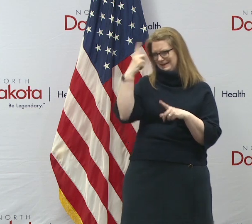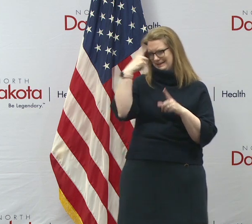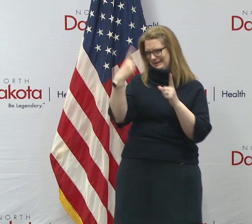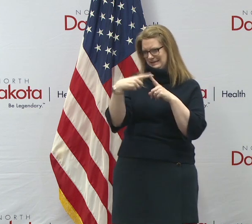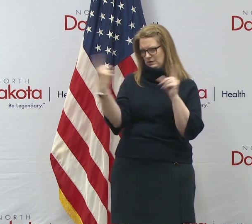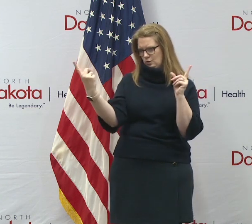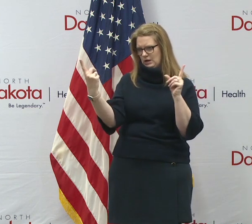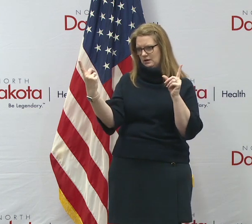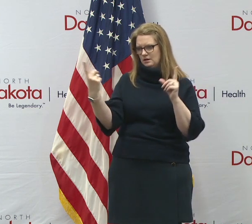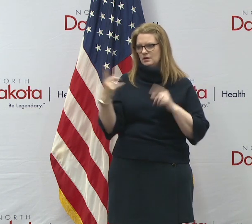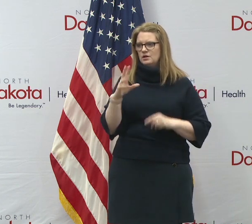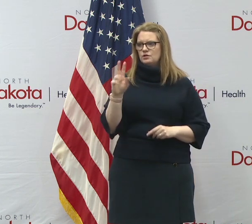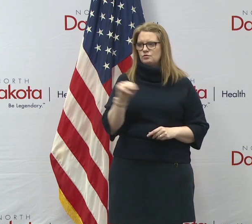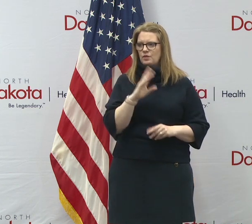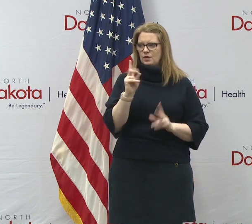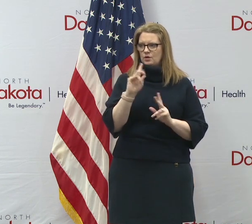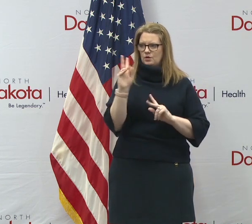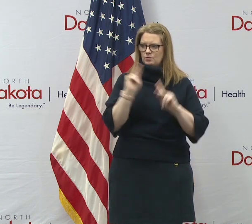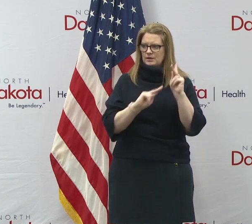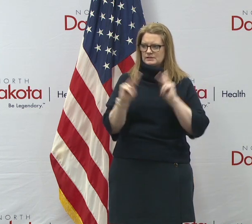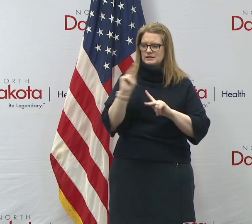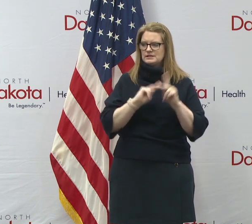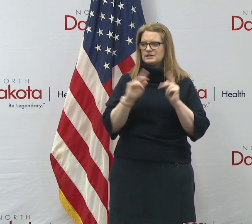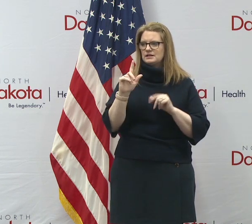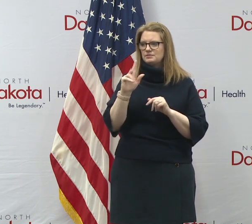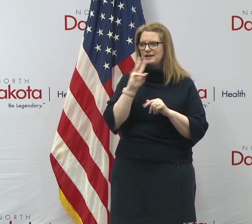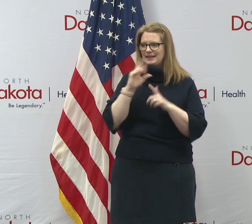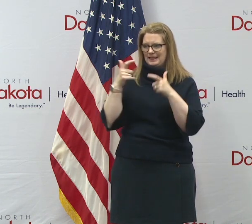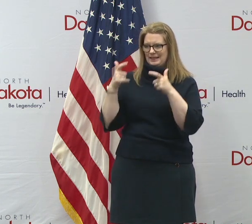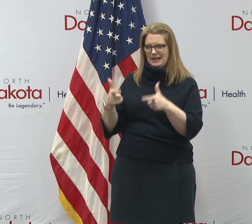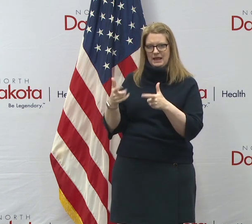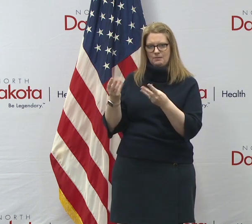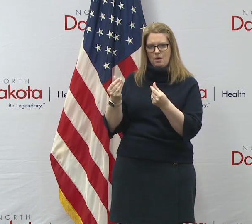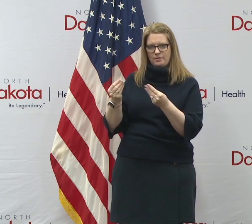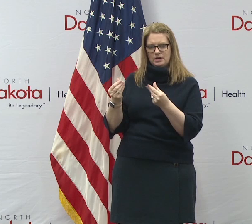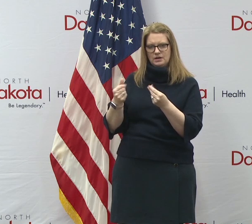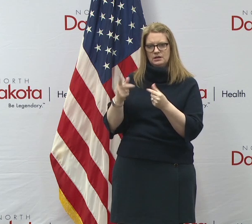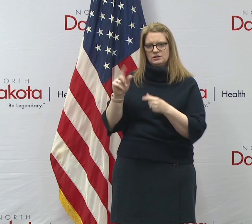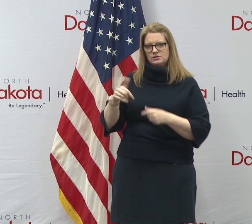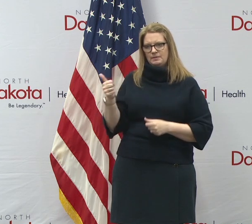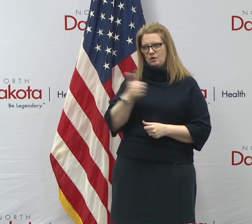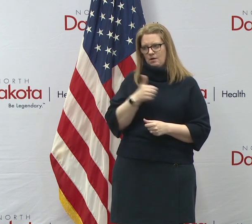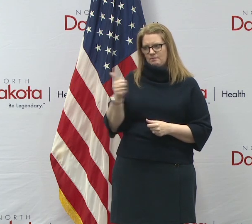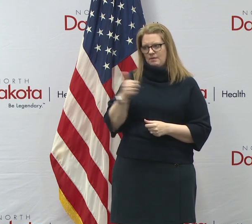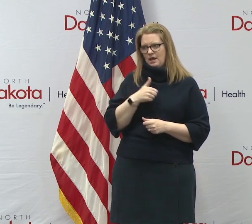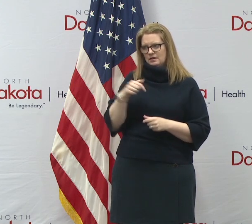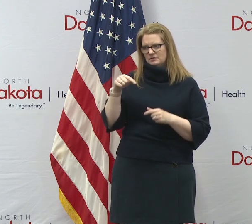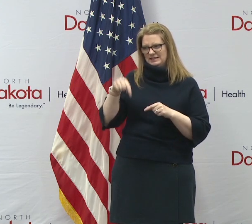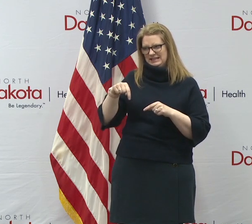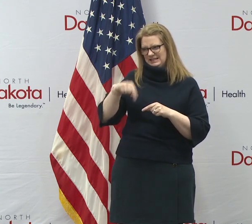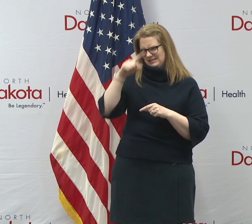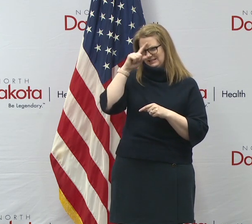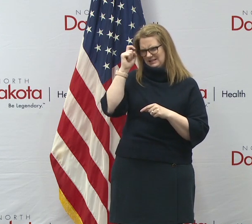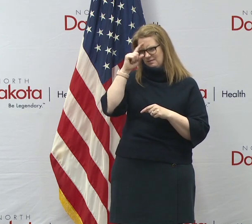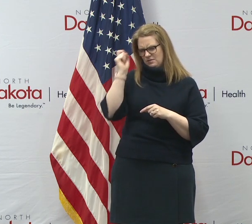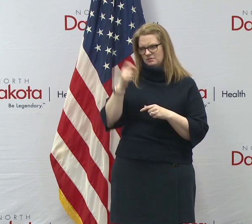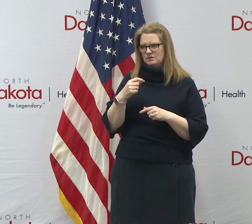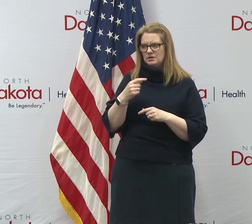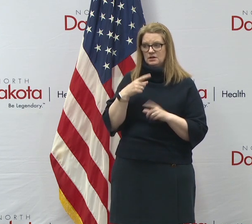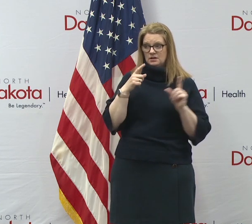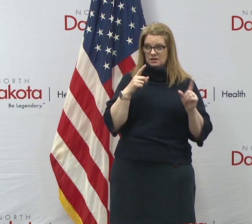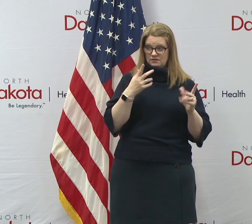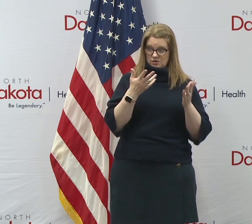North Dakota residents with Lake property in Minnesota should be traveling back and forth this summer. Um, have you spoken to him